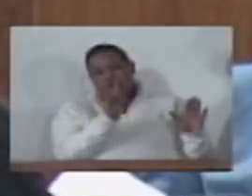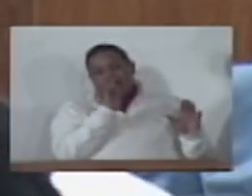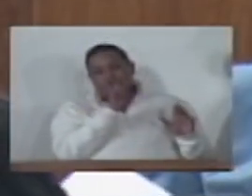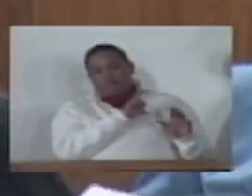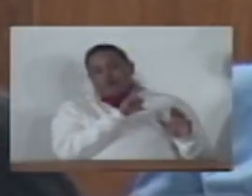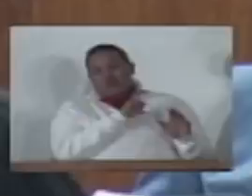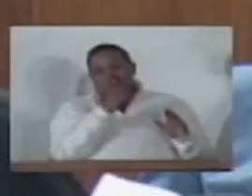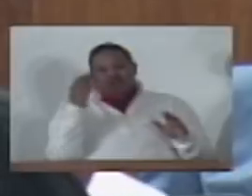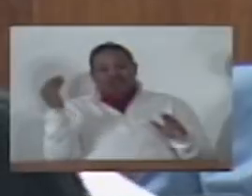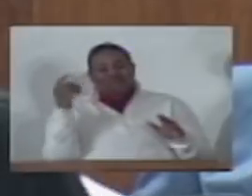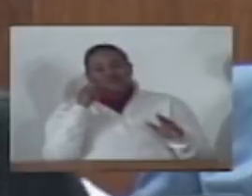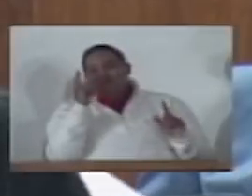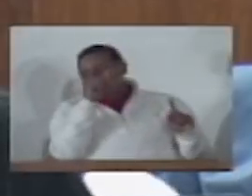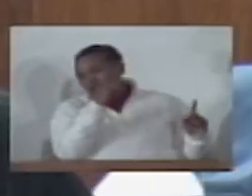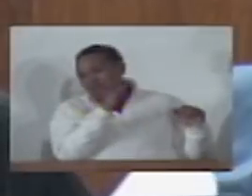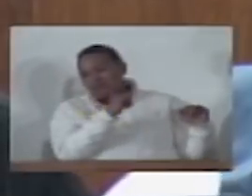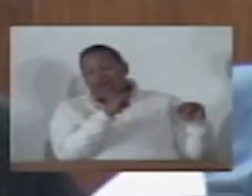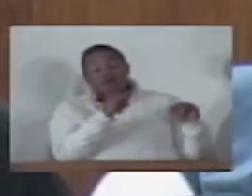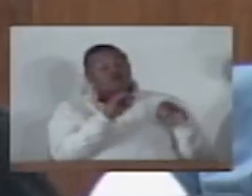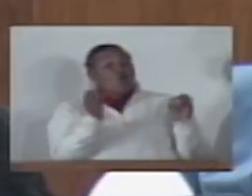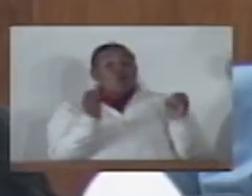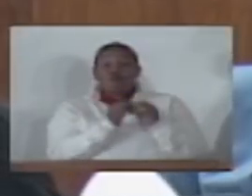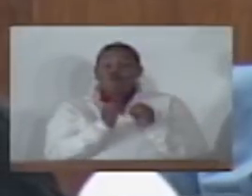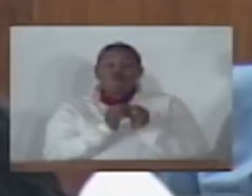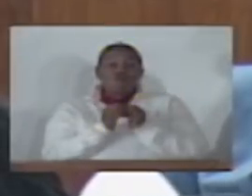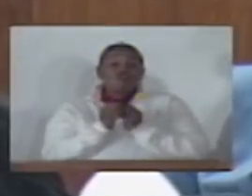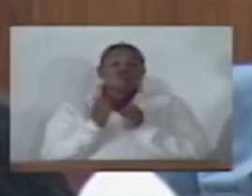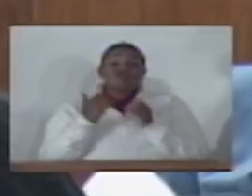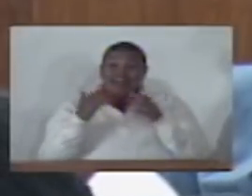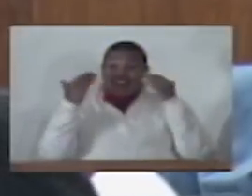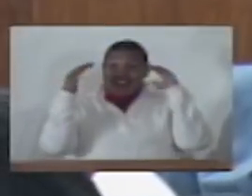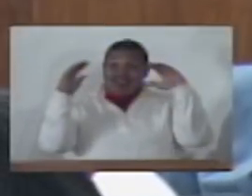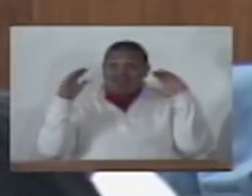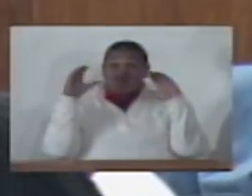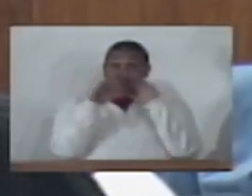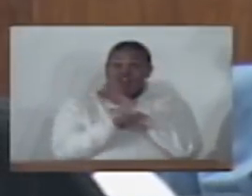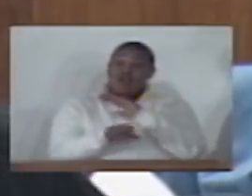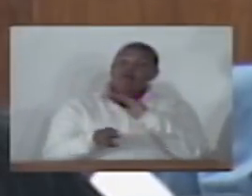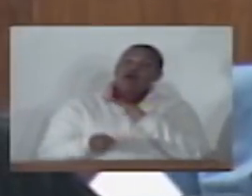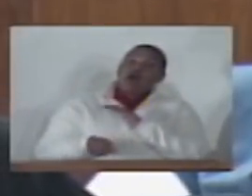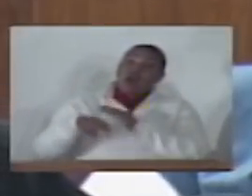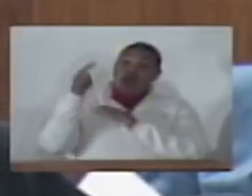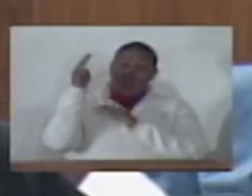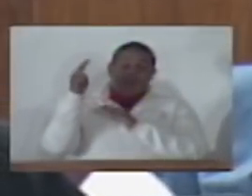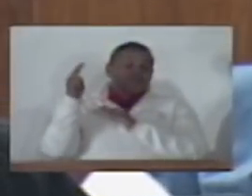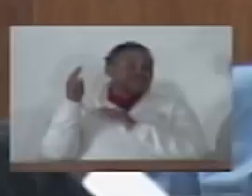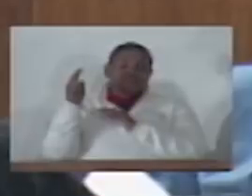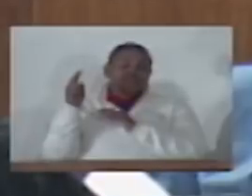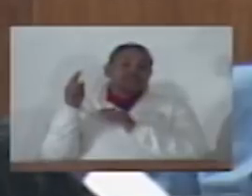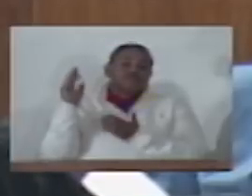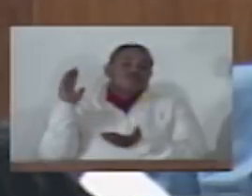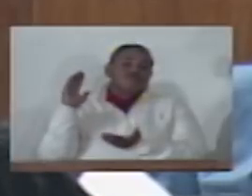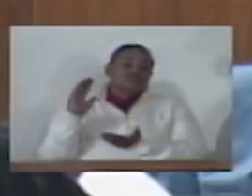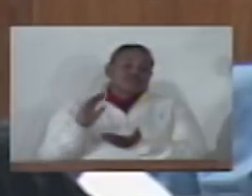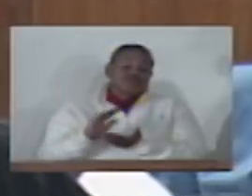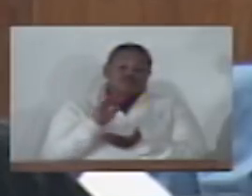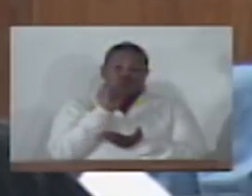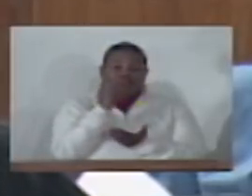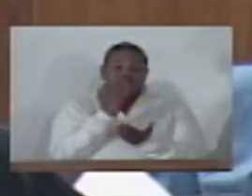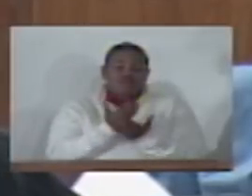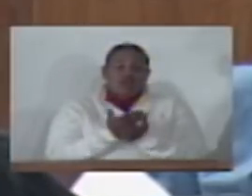by extension, is no longer at the level it was prior to the declaration of the Zone. In fact,